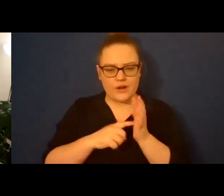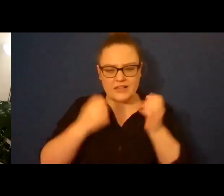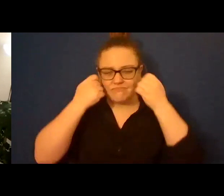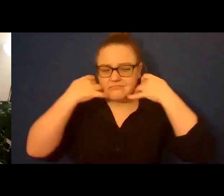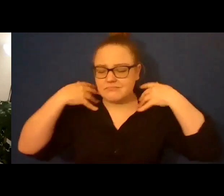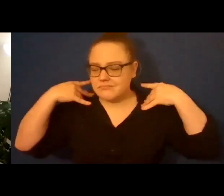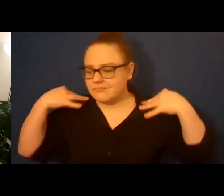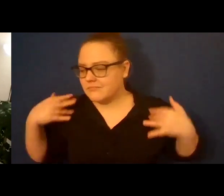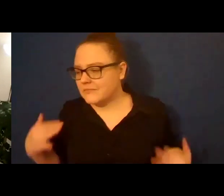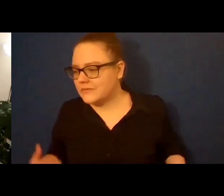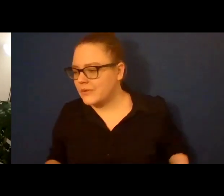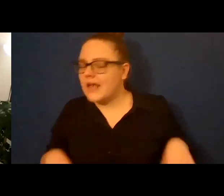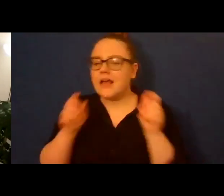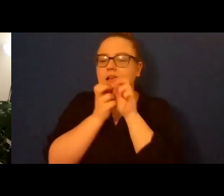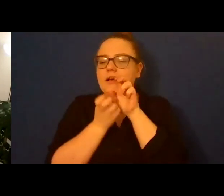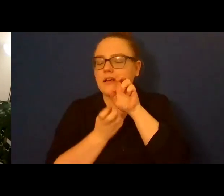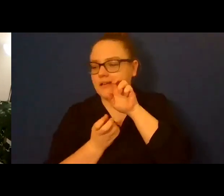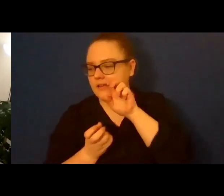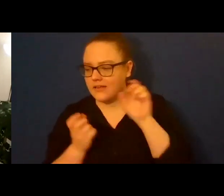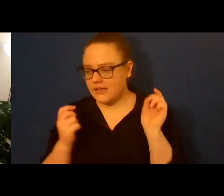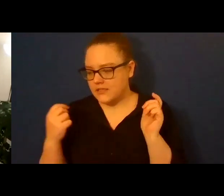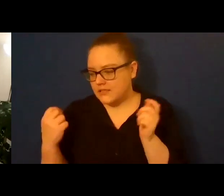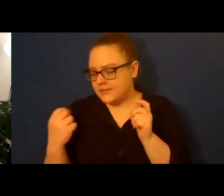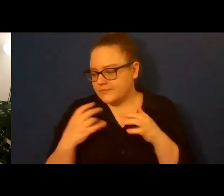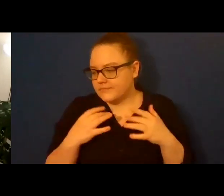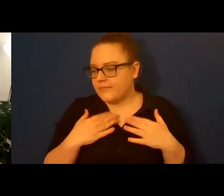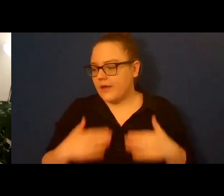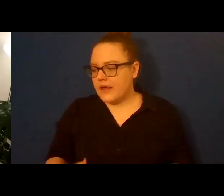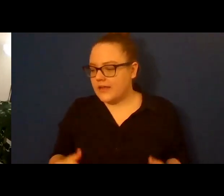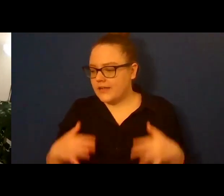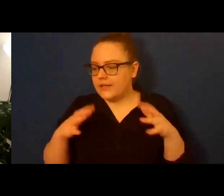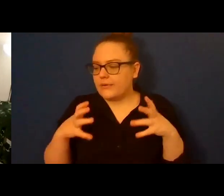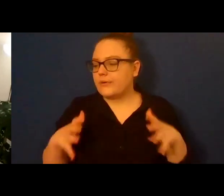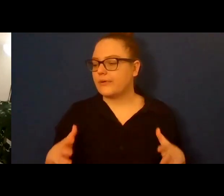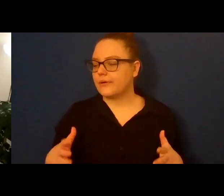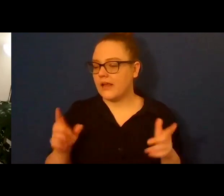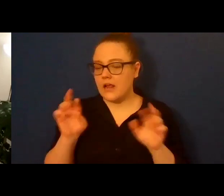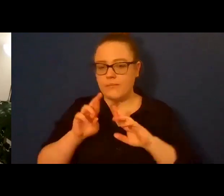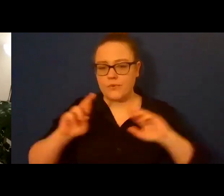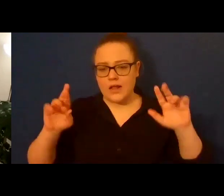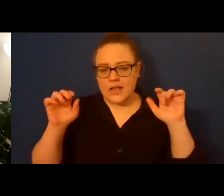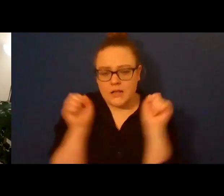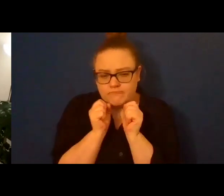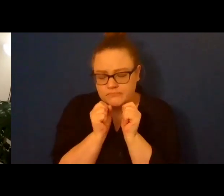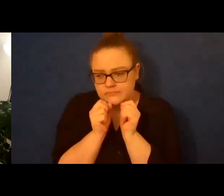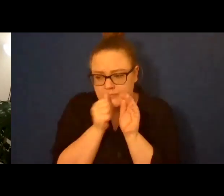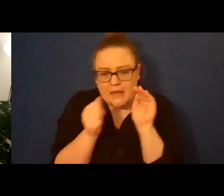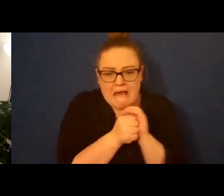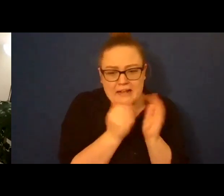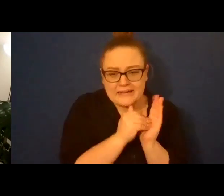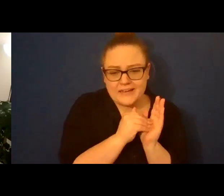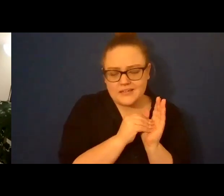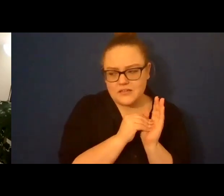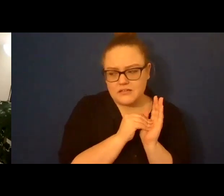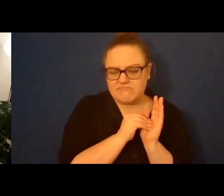desire, mouth open, and I shudder, ready to tuck it all back in and make myself small again. But to do that would mean leaving her